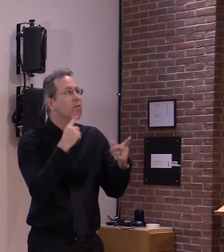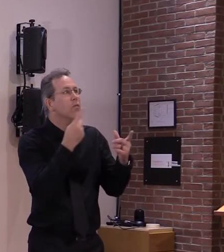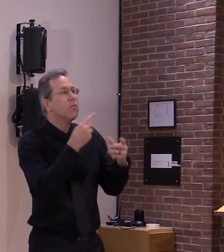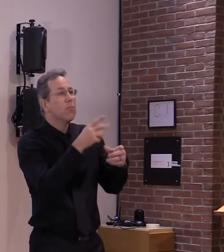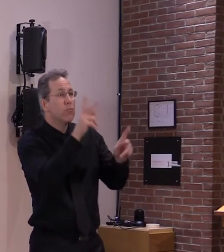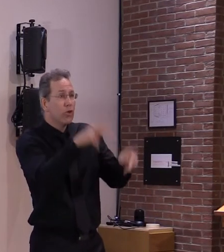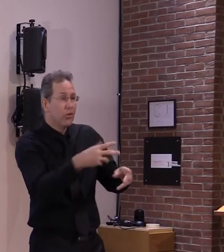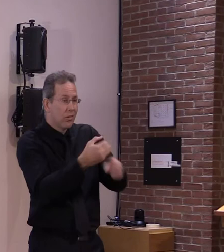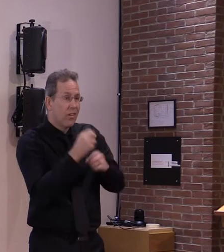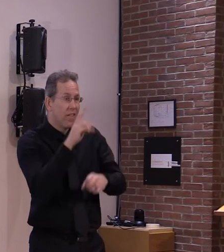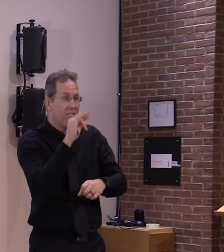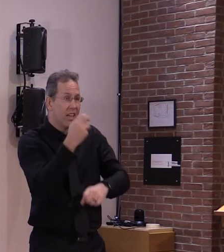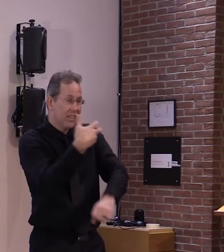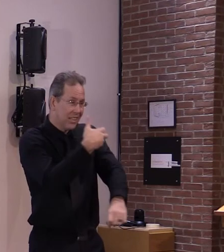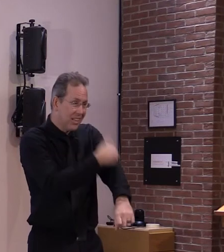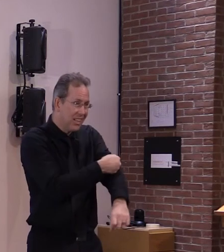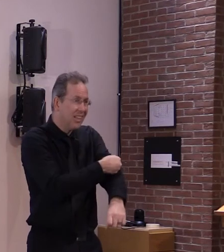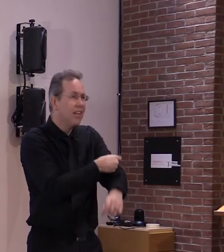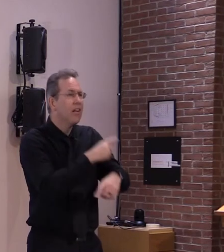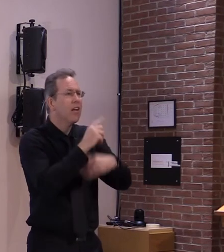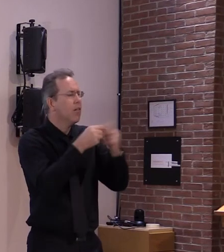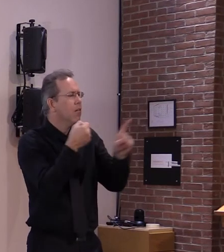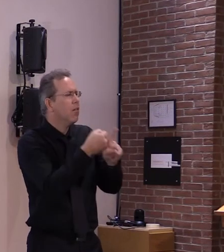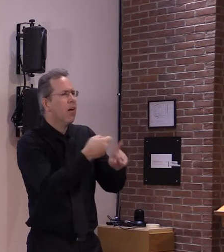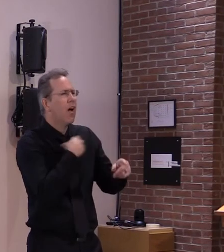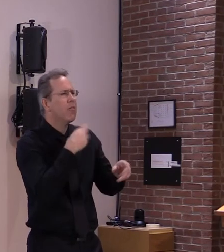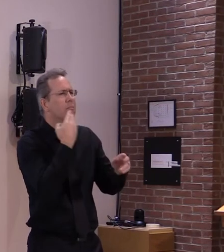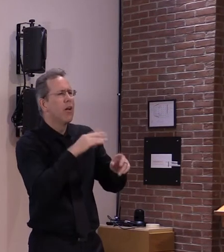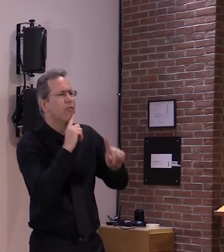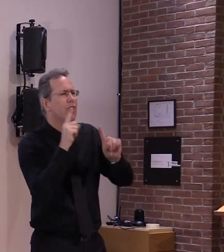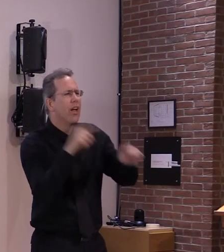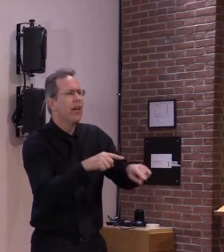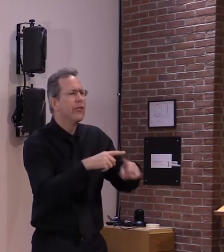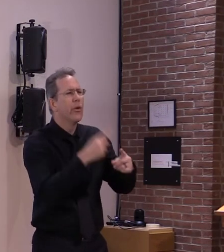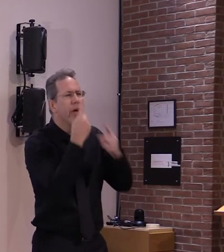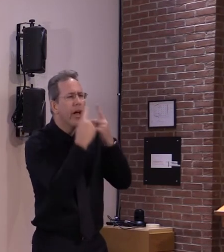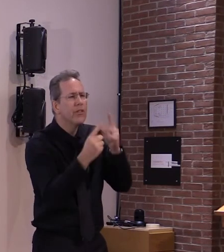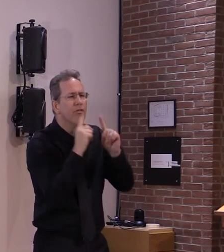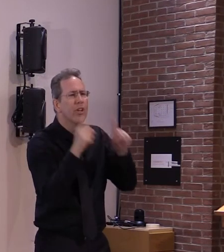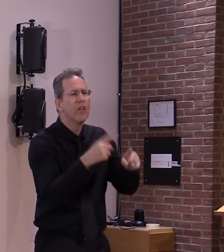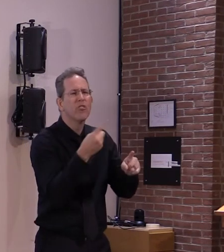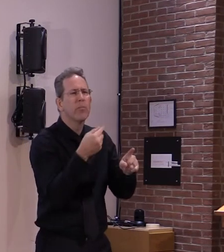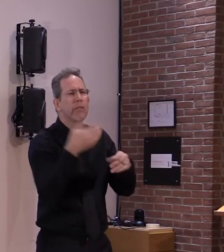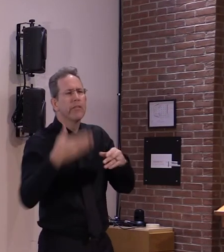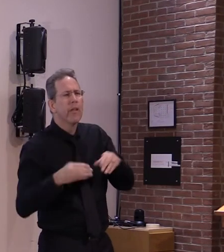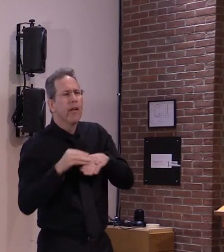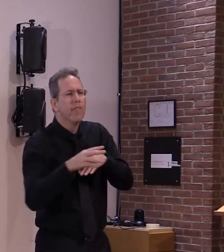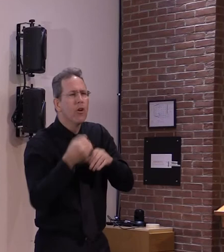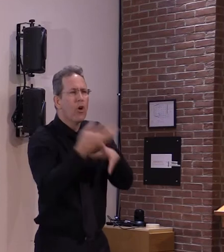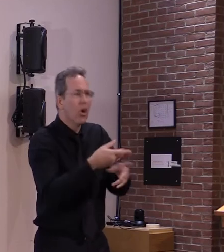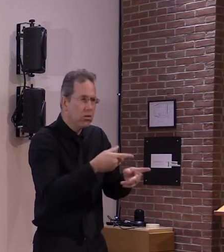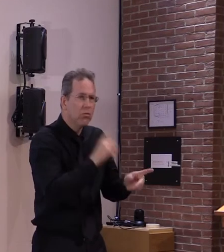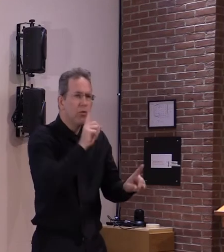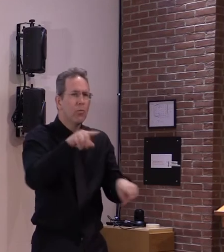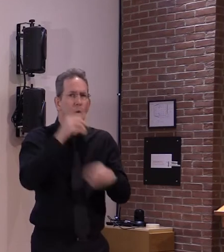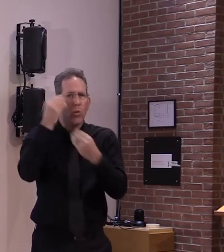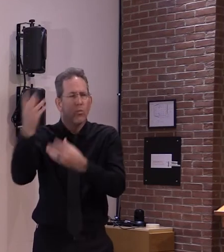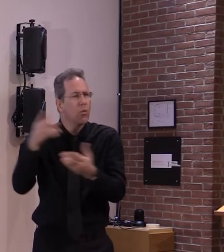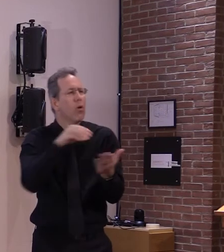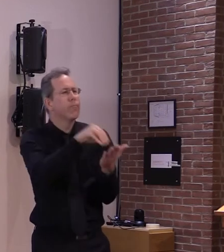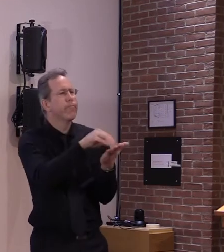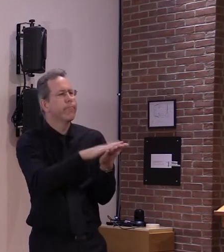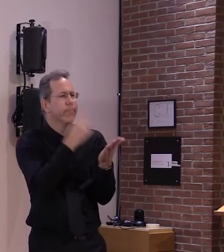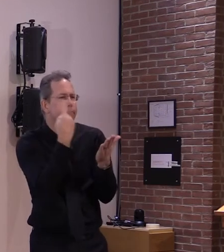there are any if there are any in the state will they be reported out to the population yes so there's a multiple